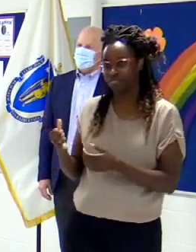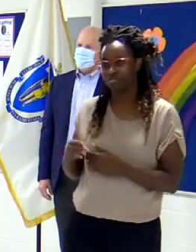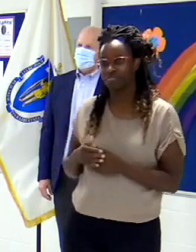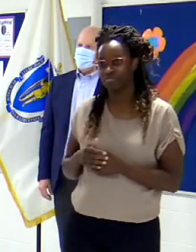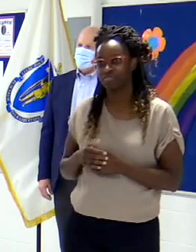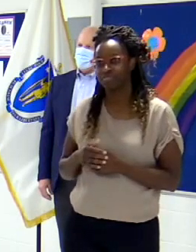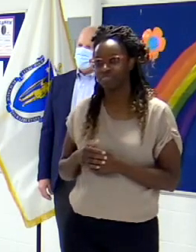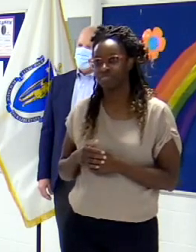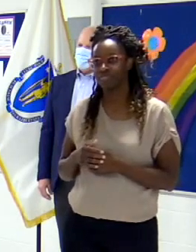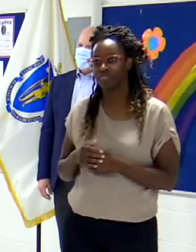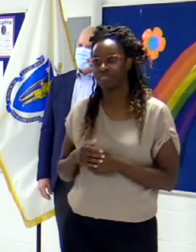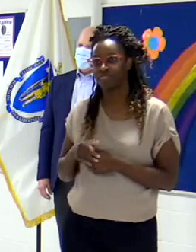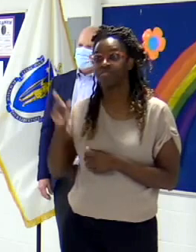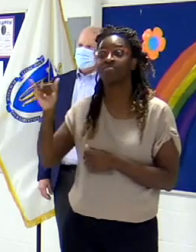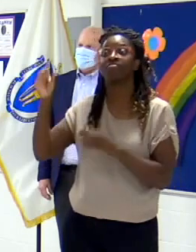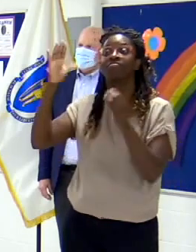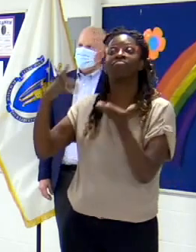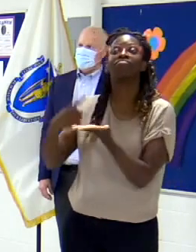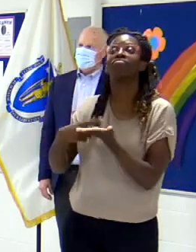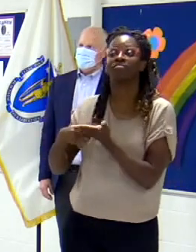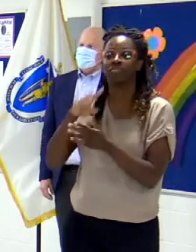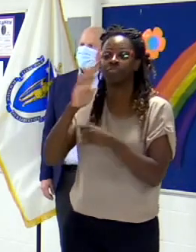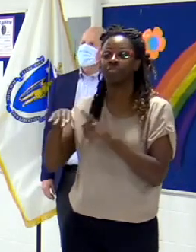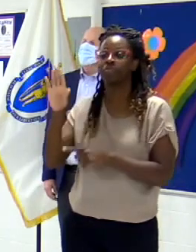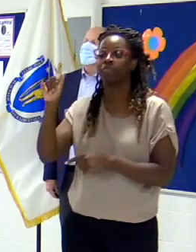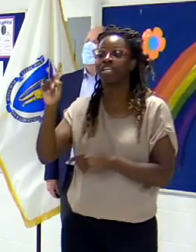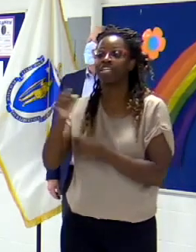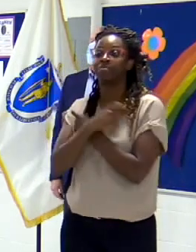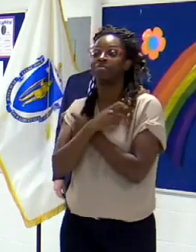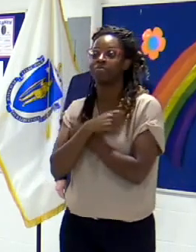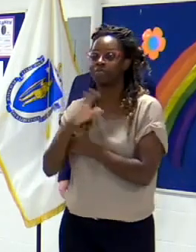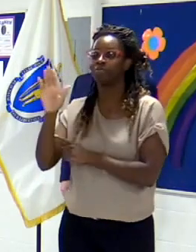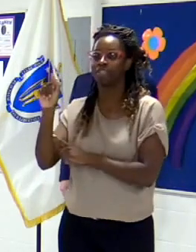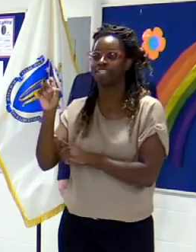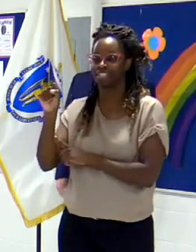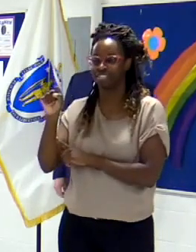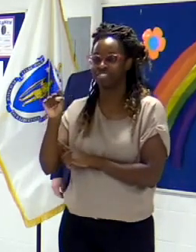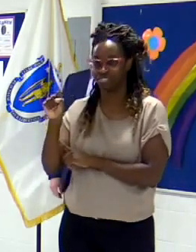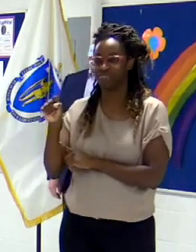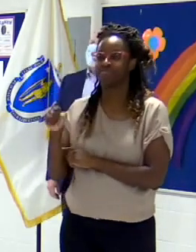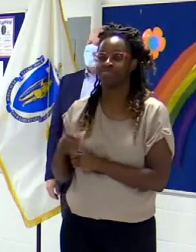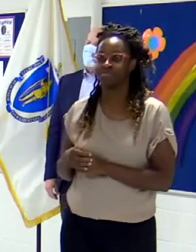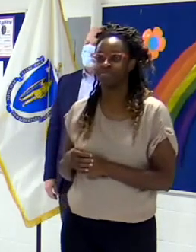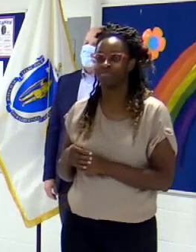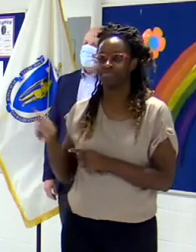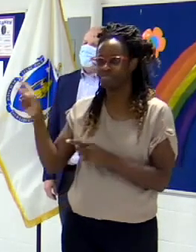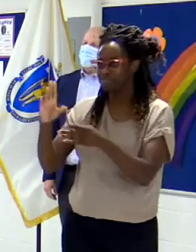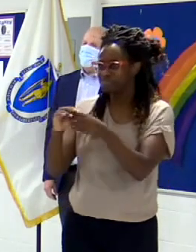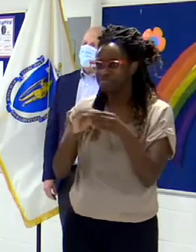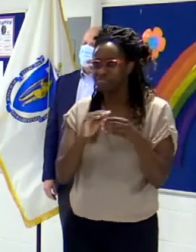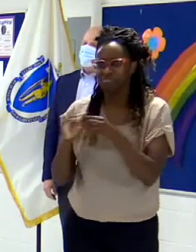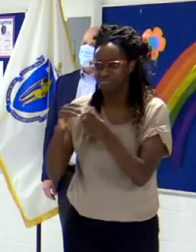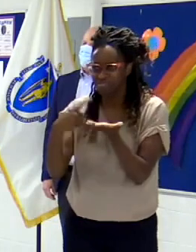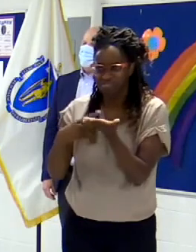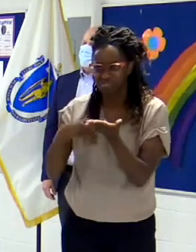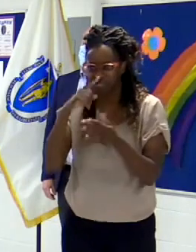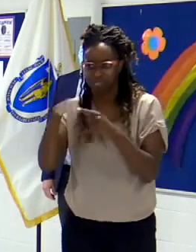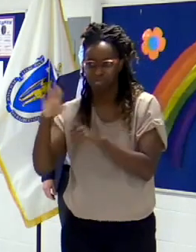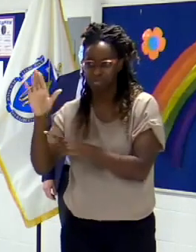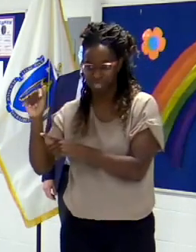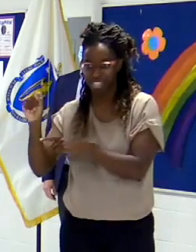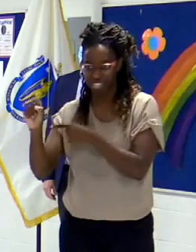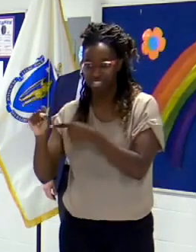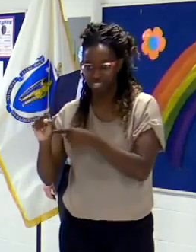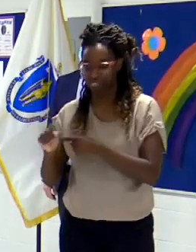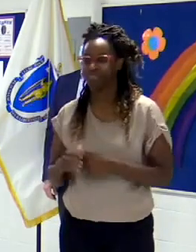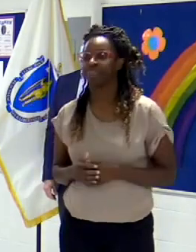not bees, the ones that fly, which was terrific. Terrific. And then in this most recent